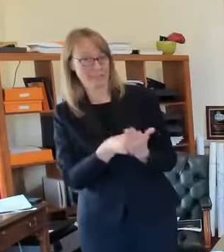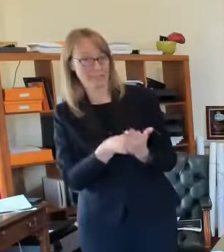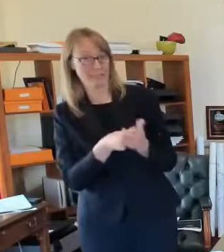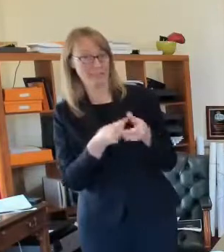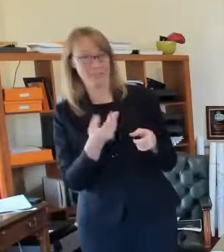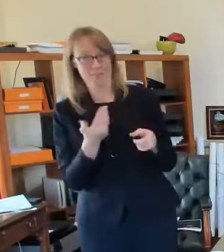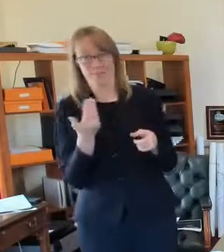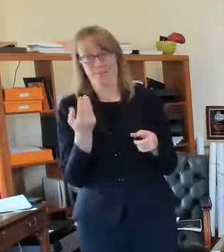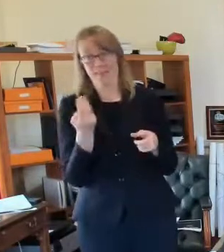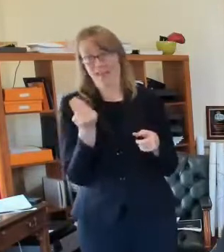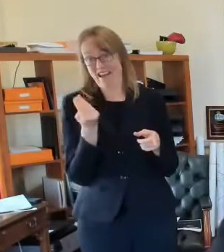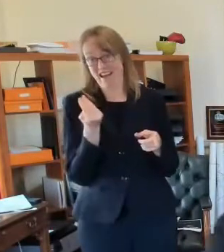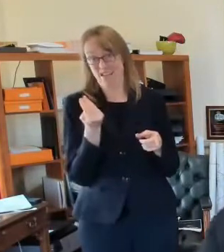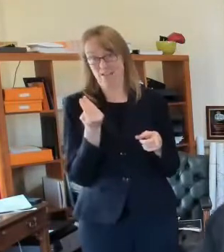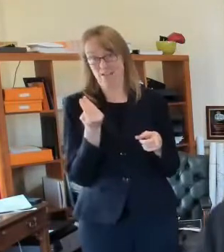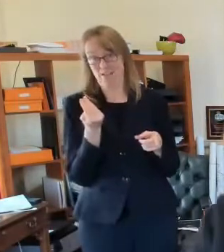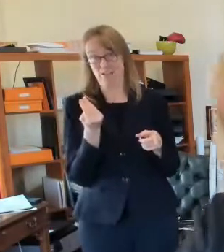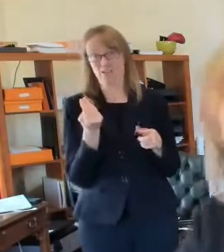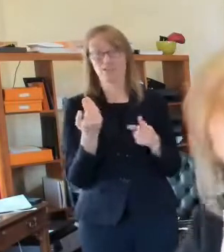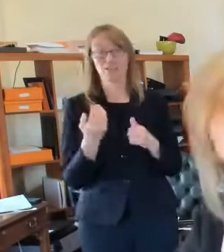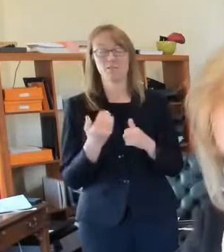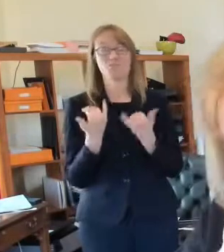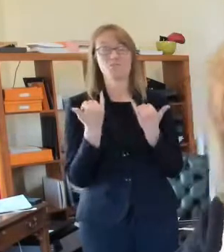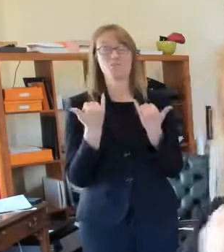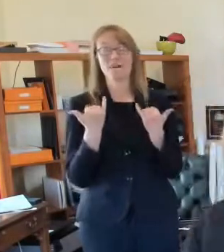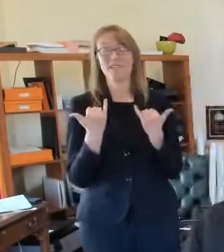there aren't very many doses right now